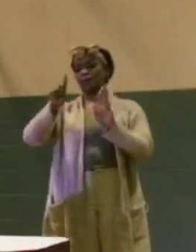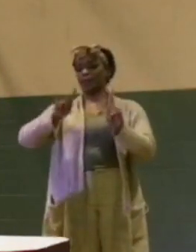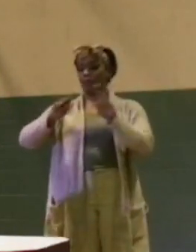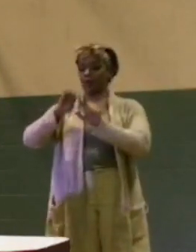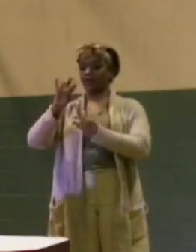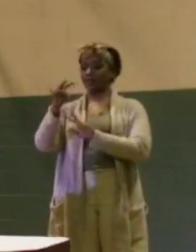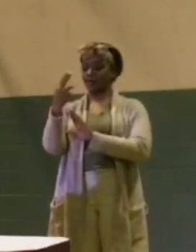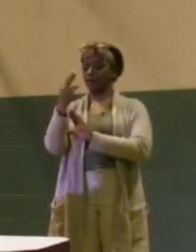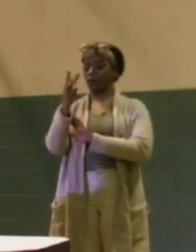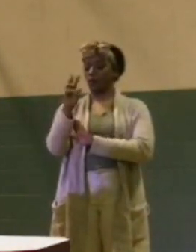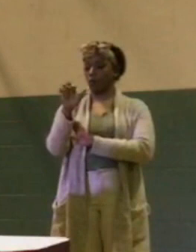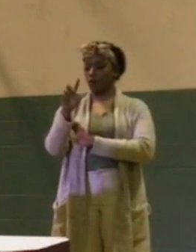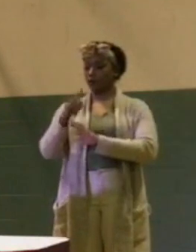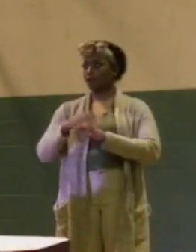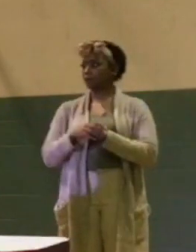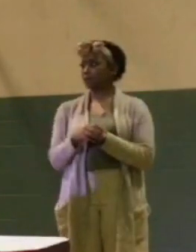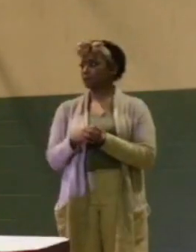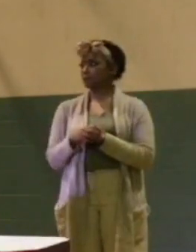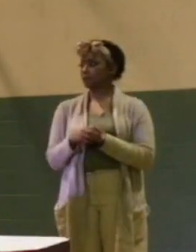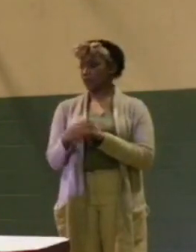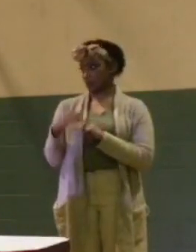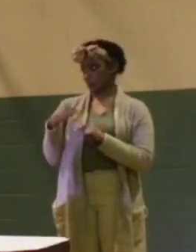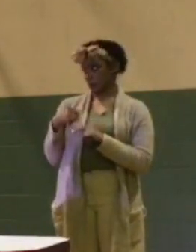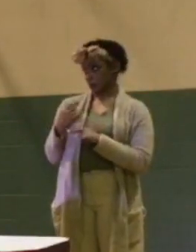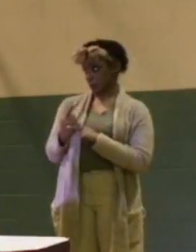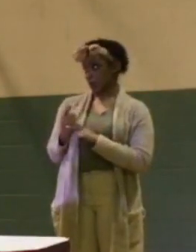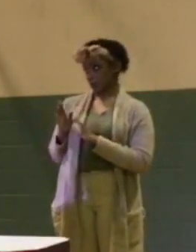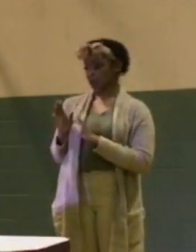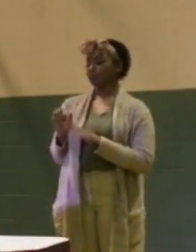council? That's me, right? Yes.